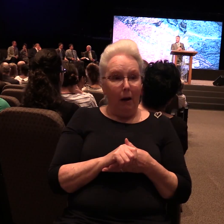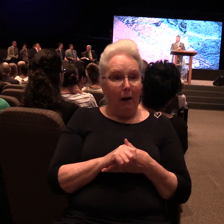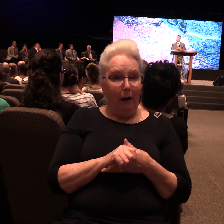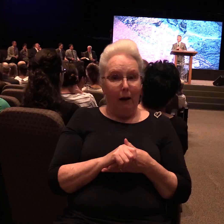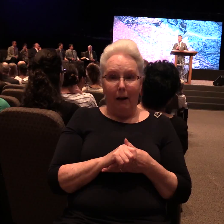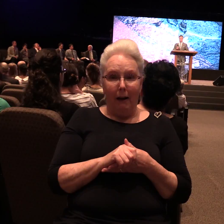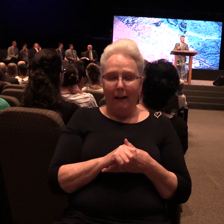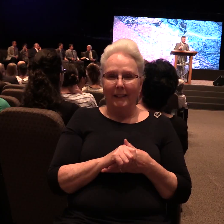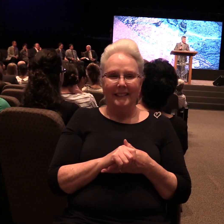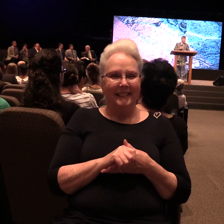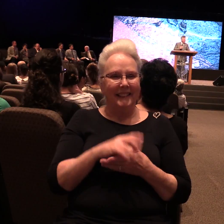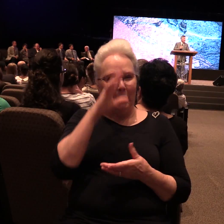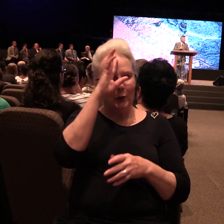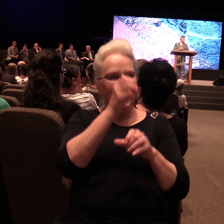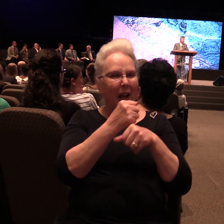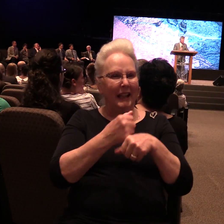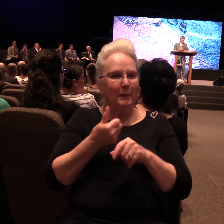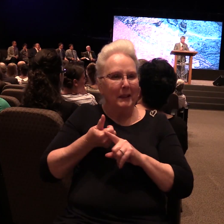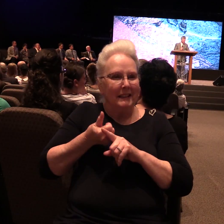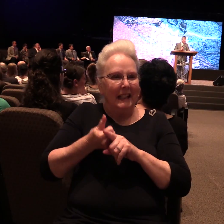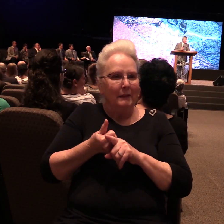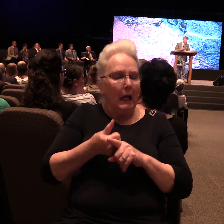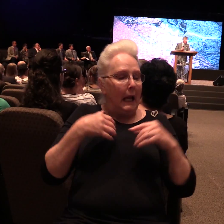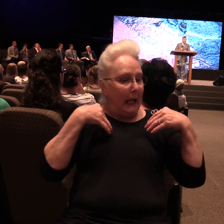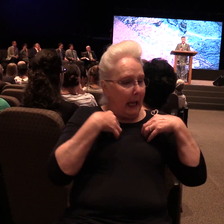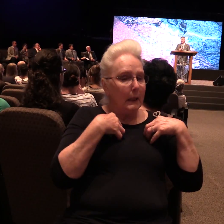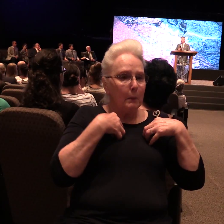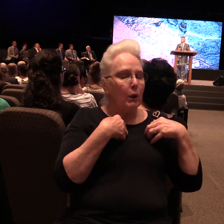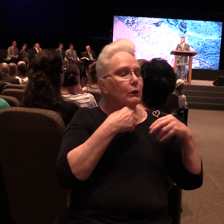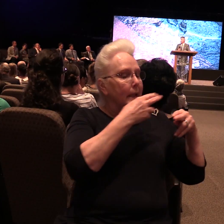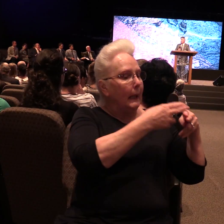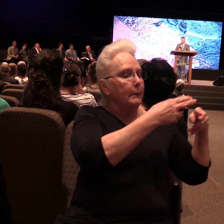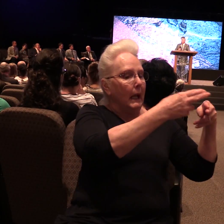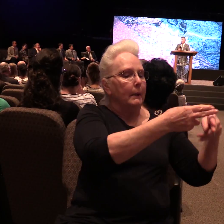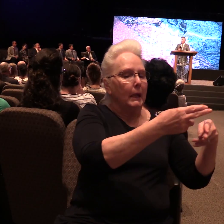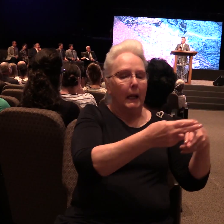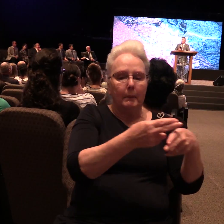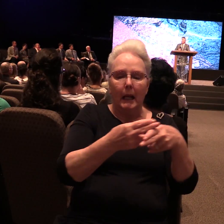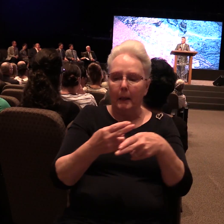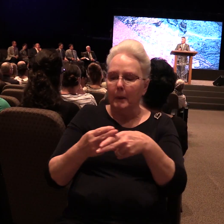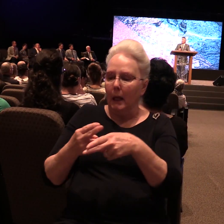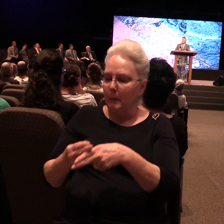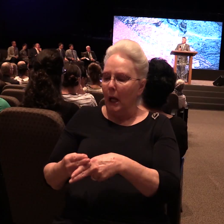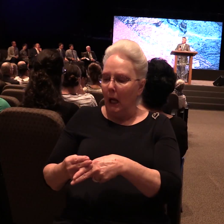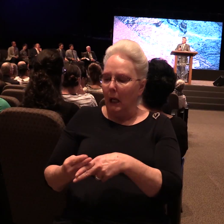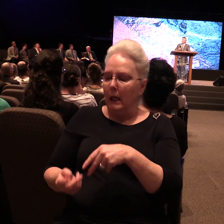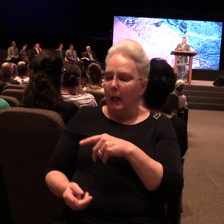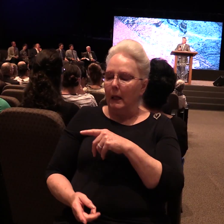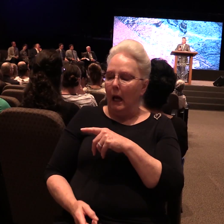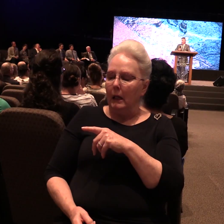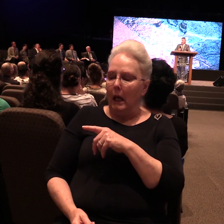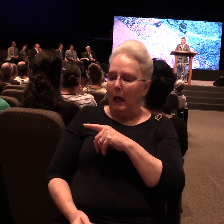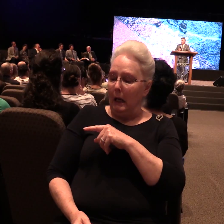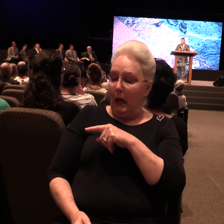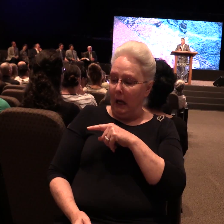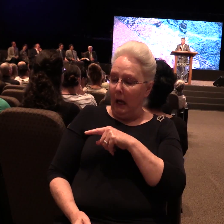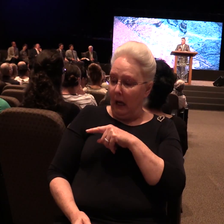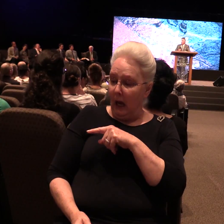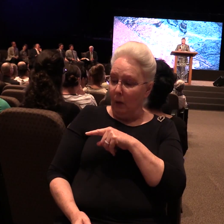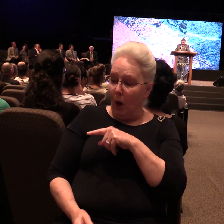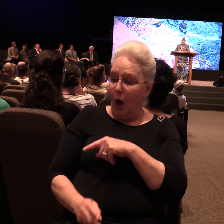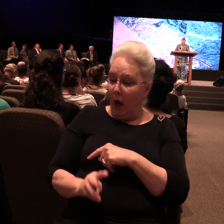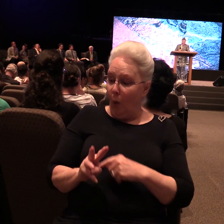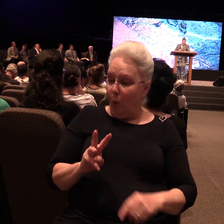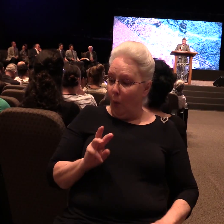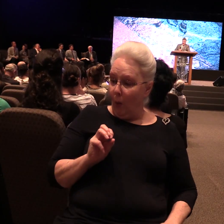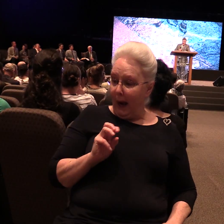He's not even very creative. mean, after all, he names the animals. And he names her. And he stutters a little bit. Whoa, whoa, whoa. Woman. Whoa.